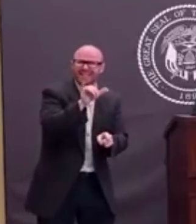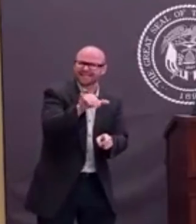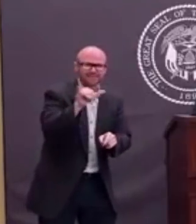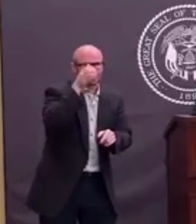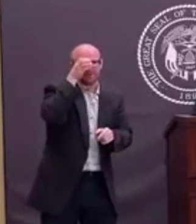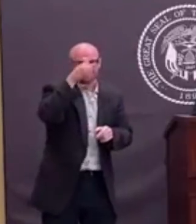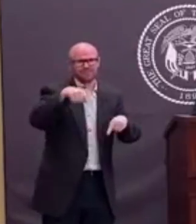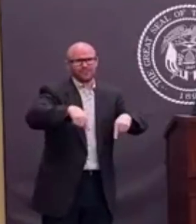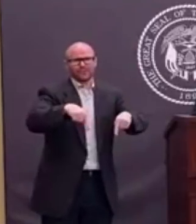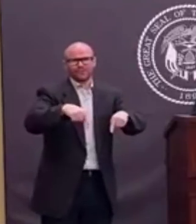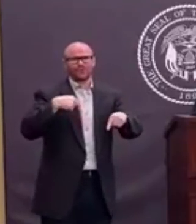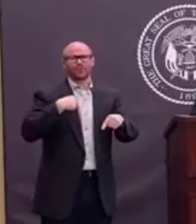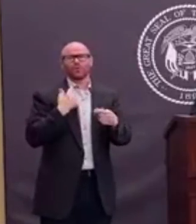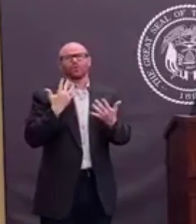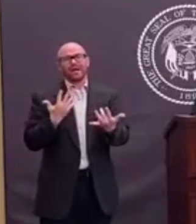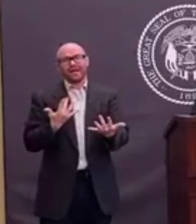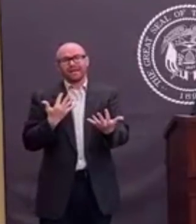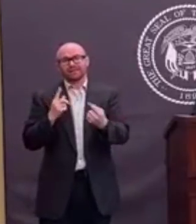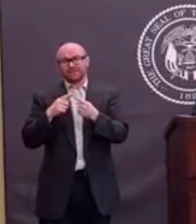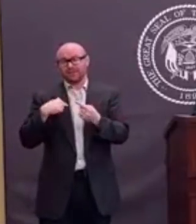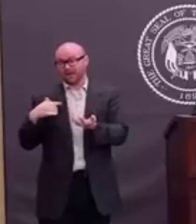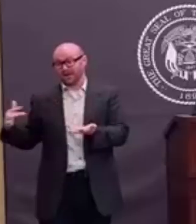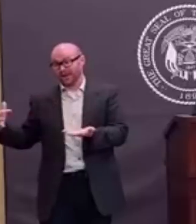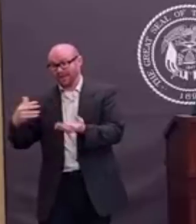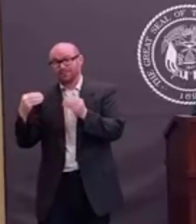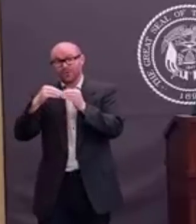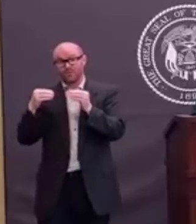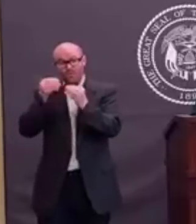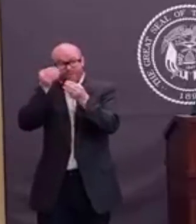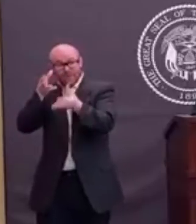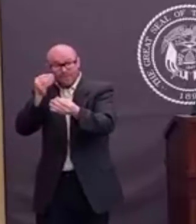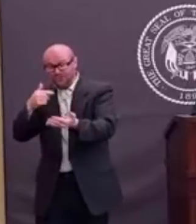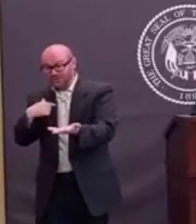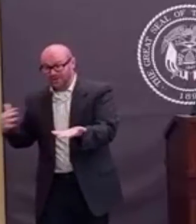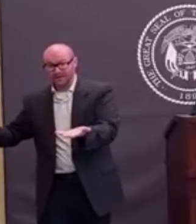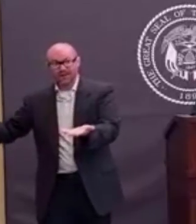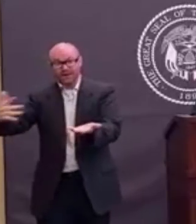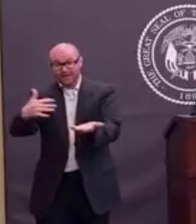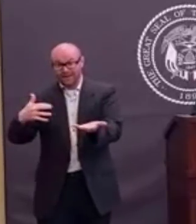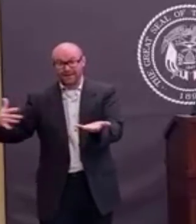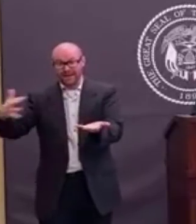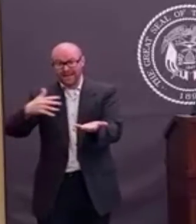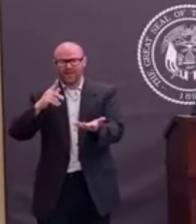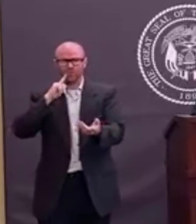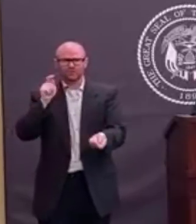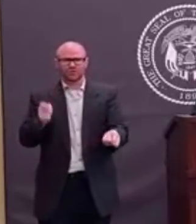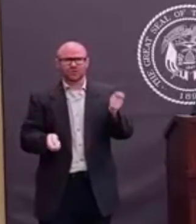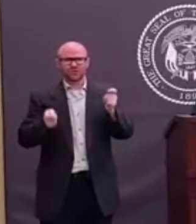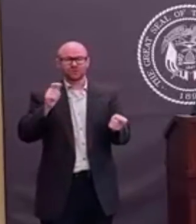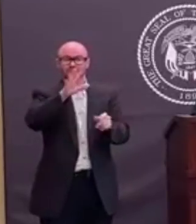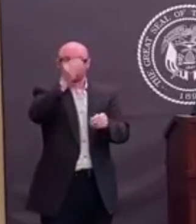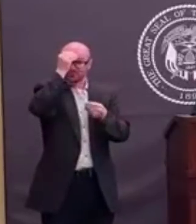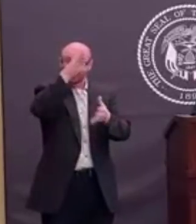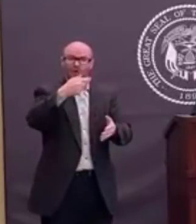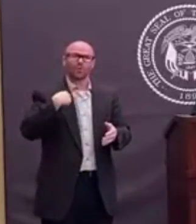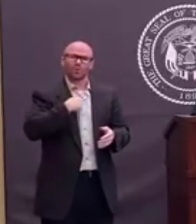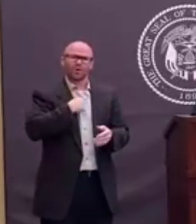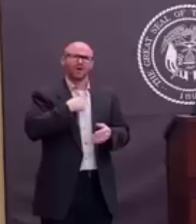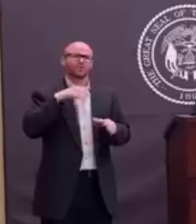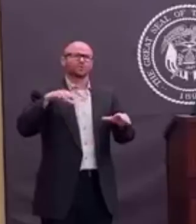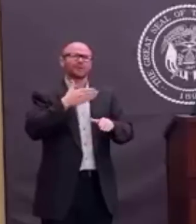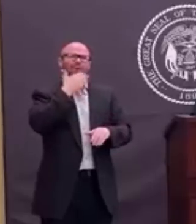with that data as we, in fact, develop policy based on that. Nobody in the country is doing it better than we are right now.